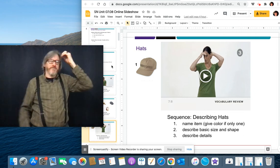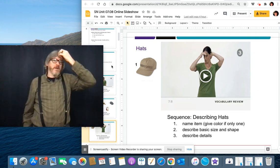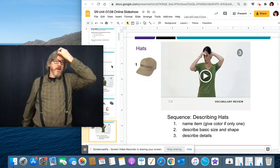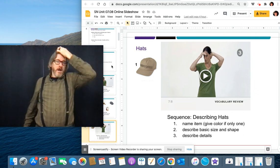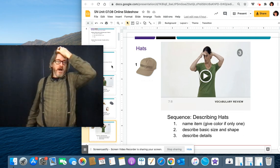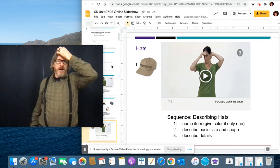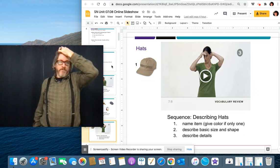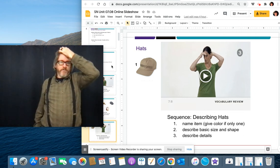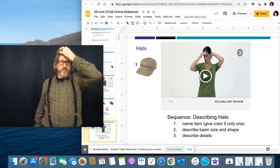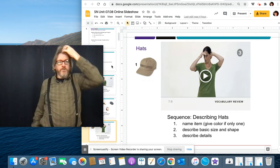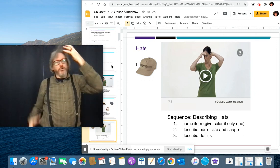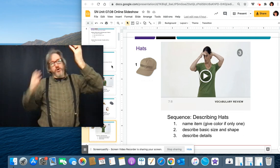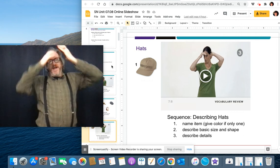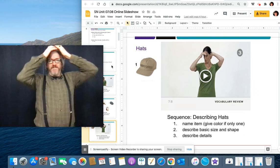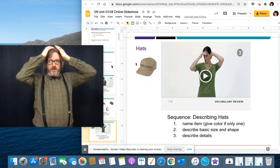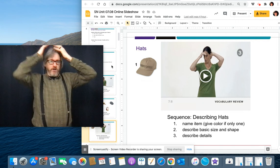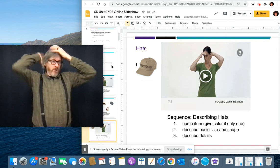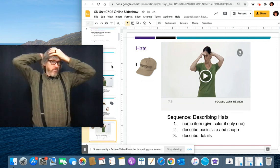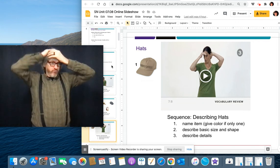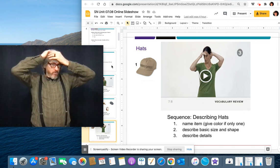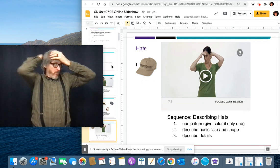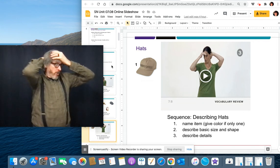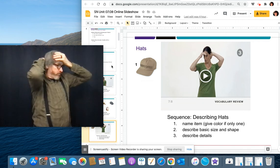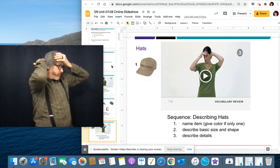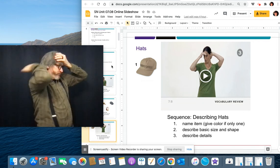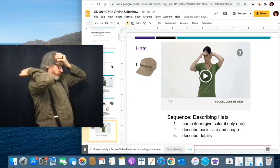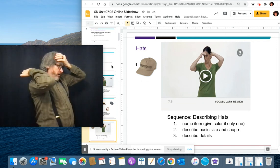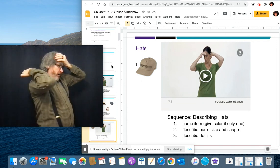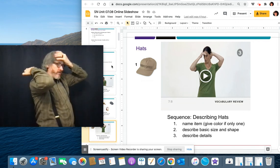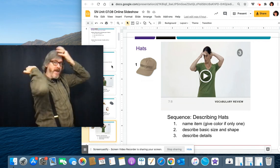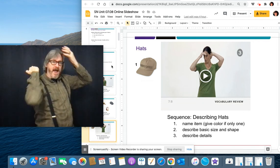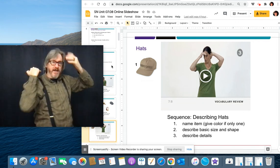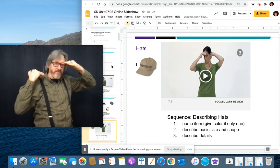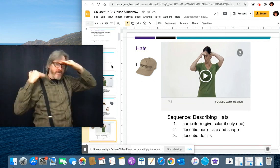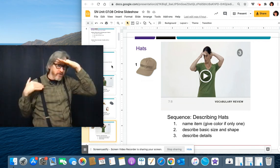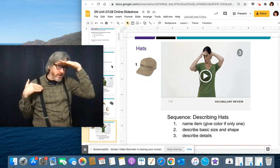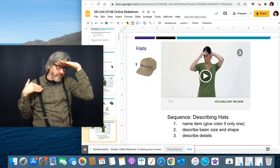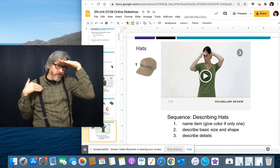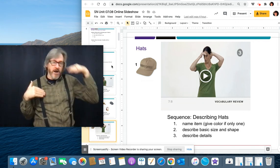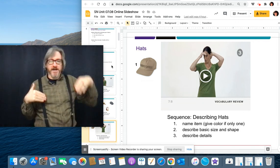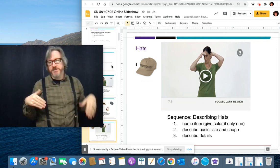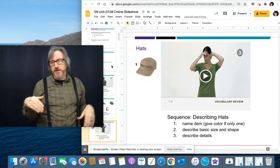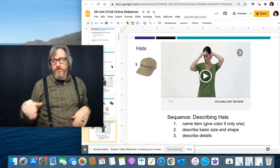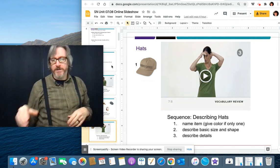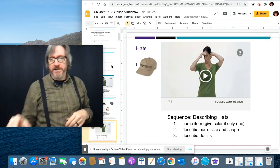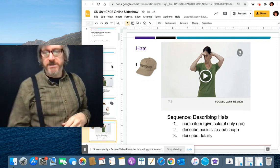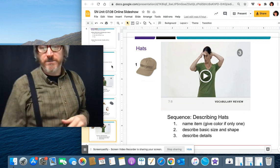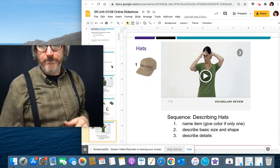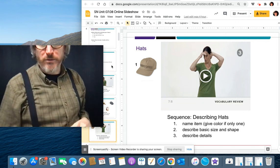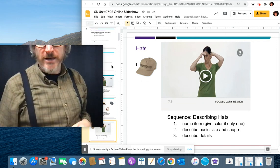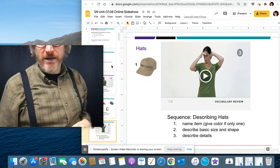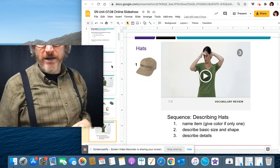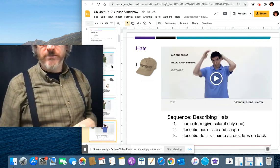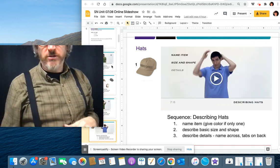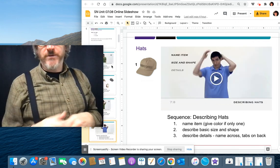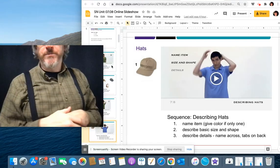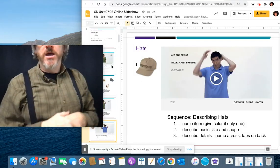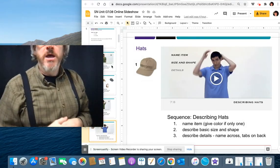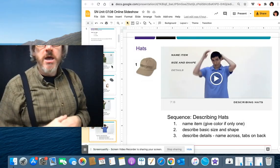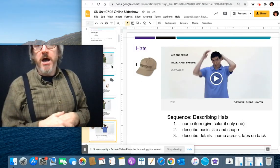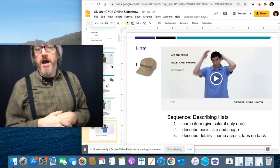Right. Um, you could have it up the back and then you're covering your eyes because it's bright.